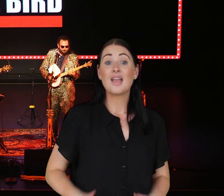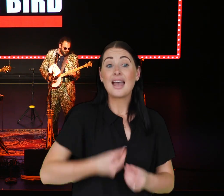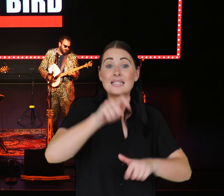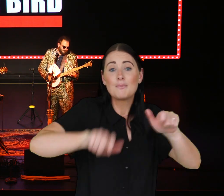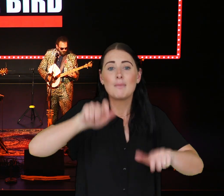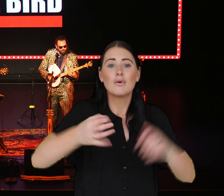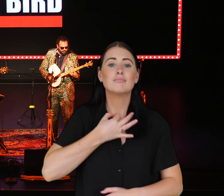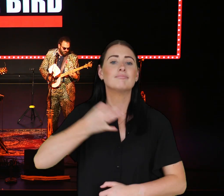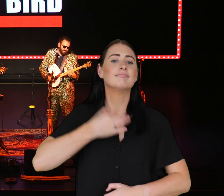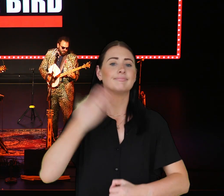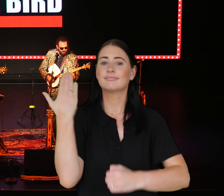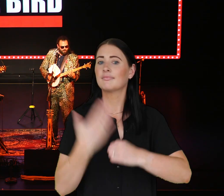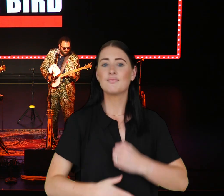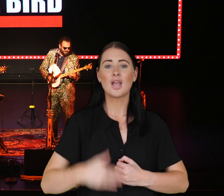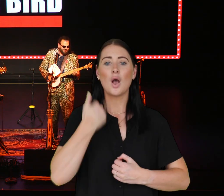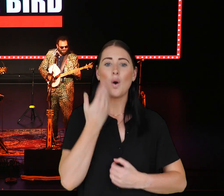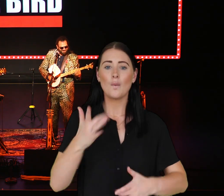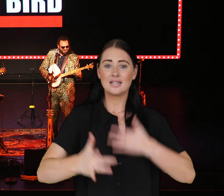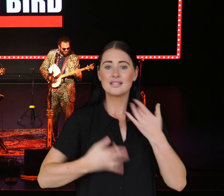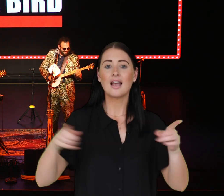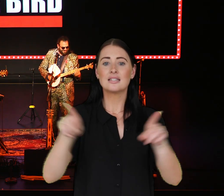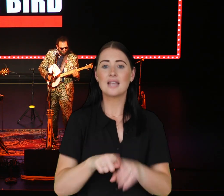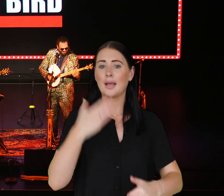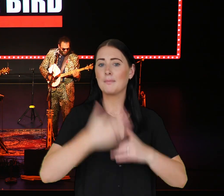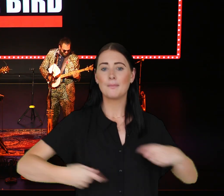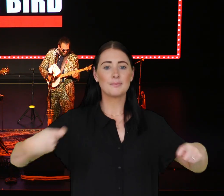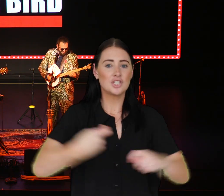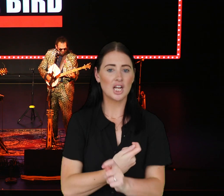People never take the risk and write the same old train